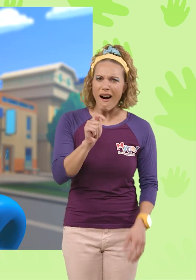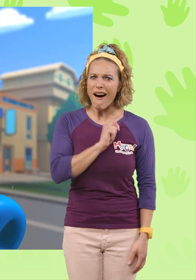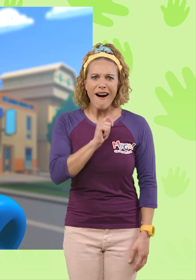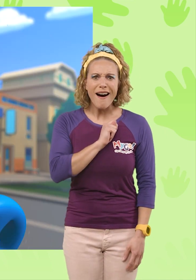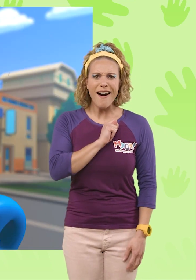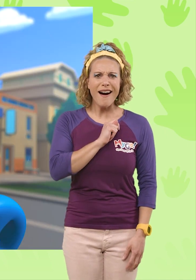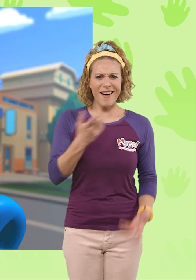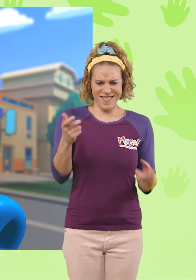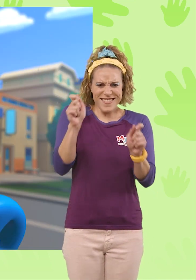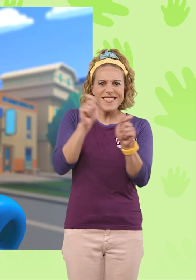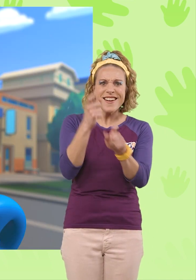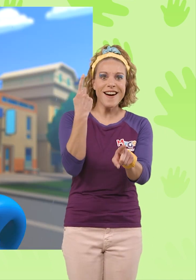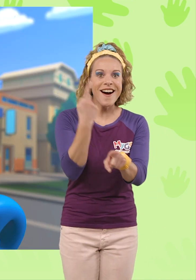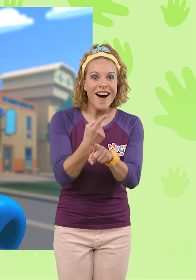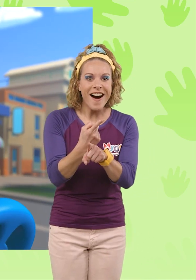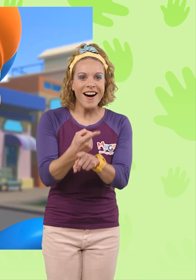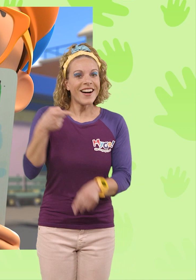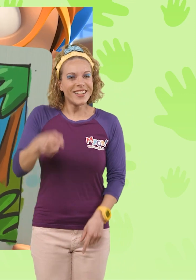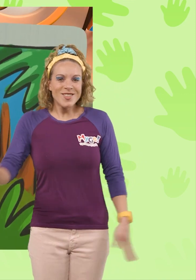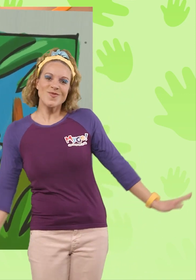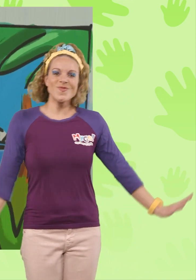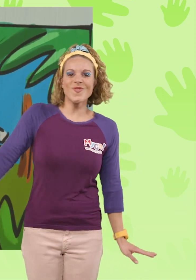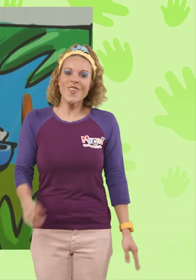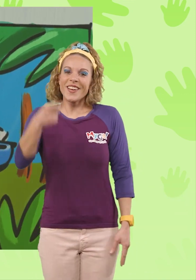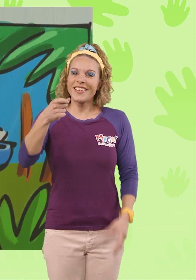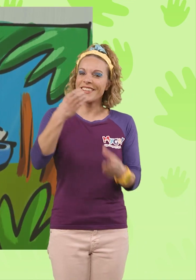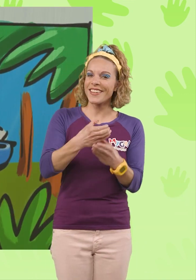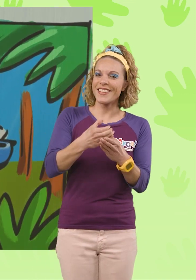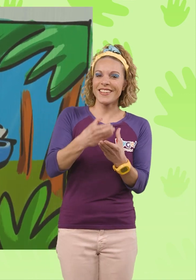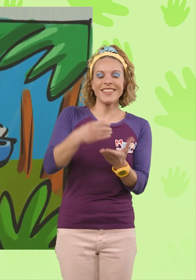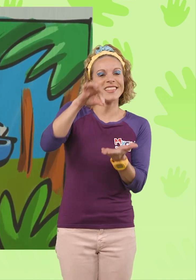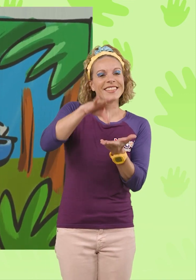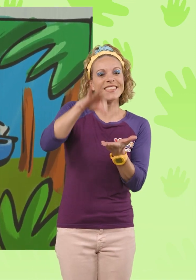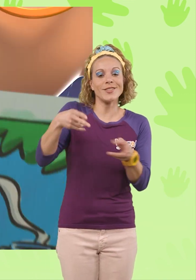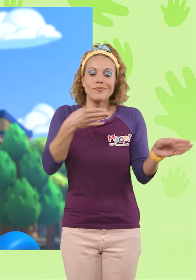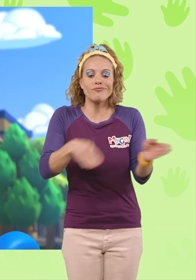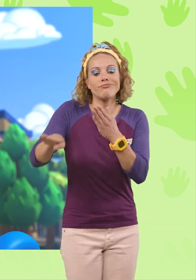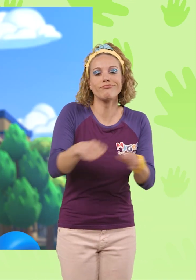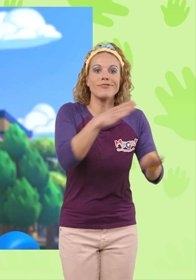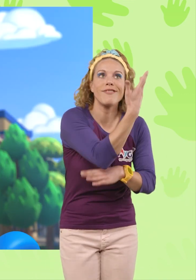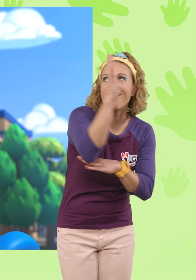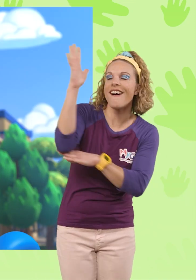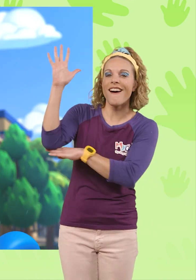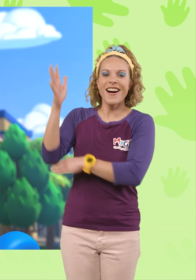Wow, Tabs! Exactly right! It is a penguin holding a cup of tea while rollerblading through a jungle. So many colors!